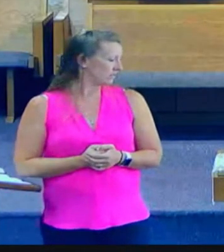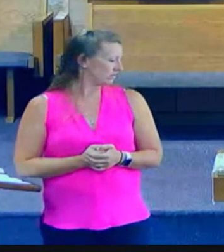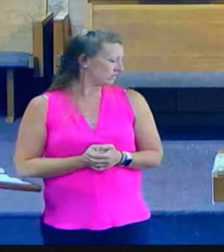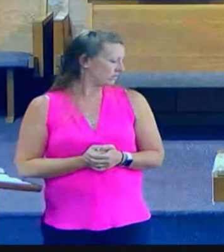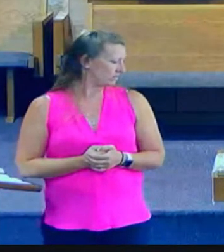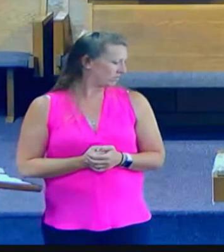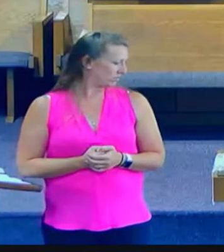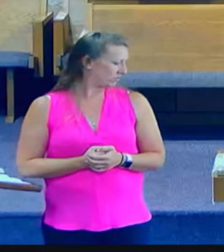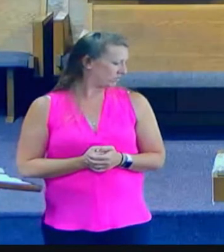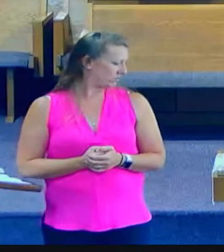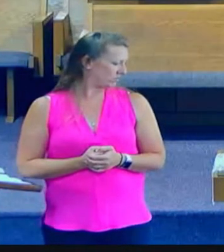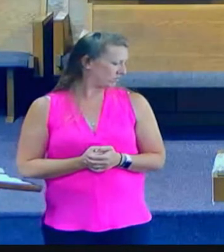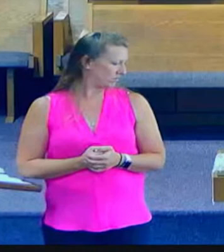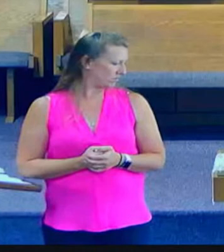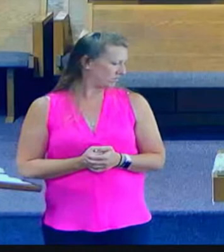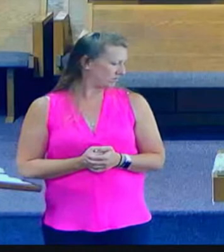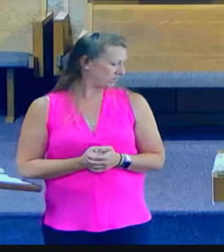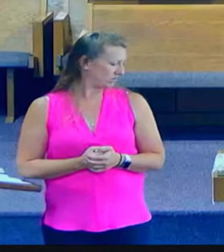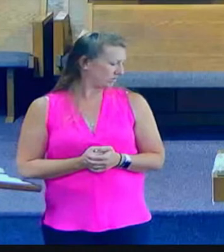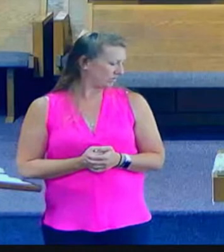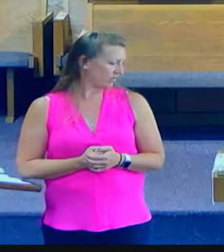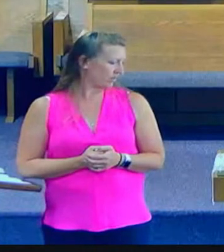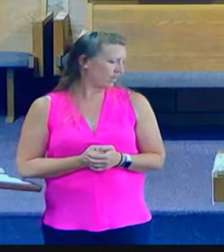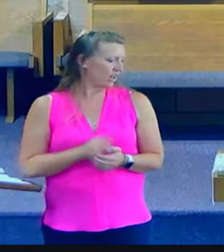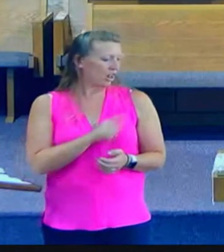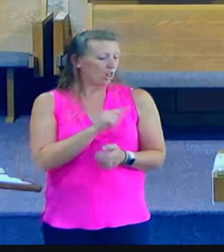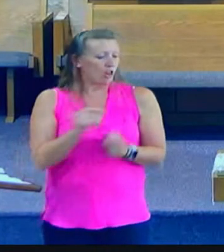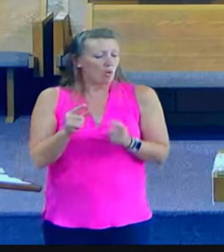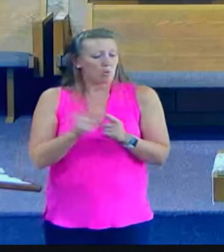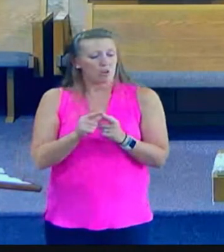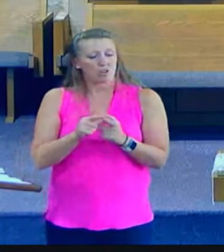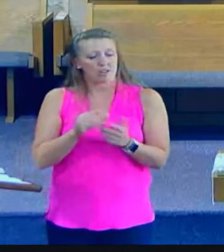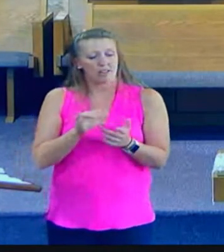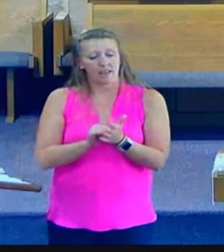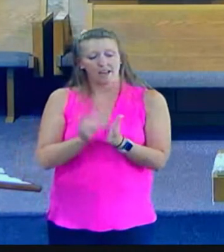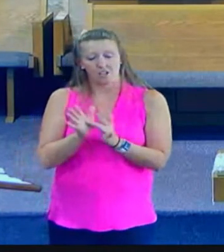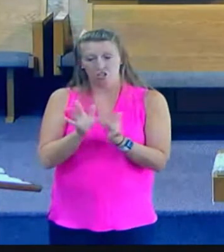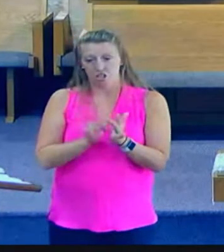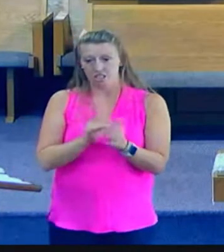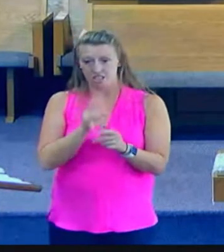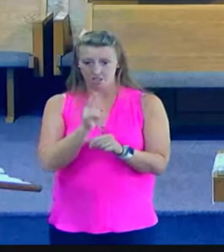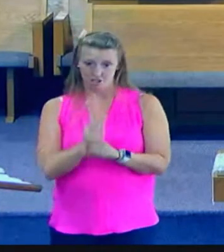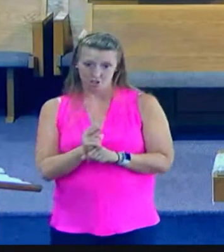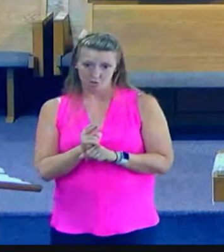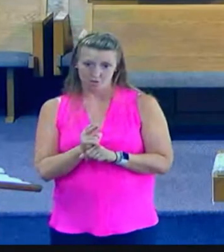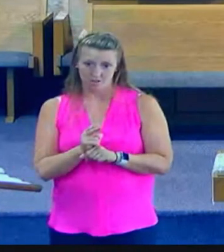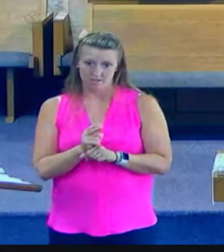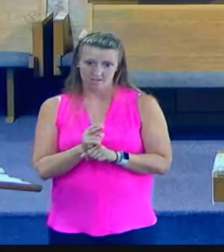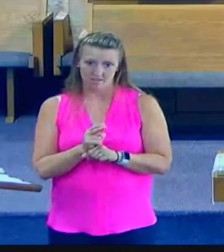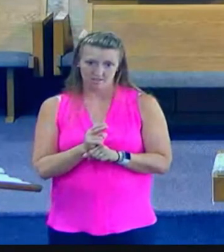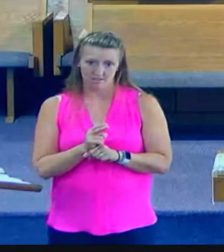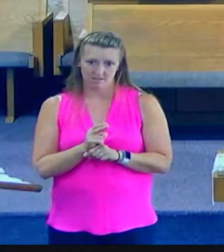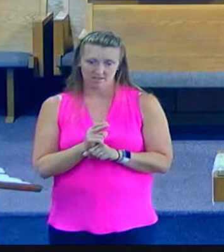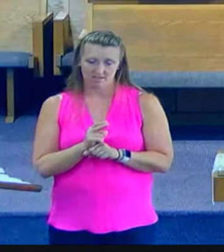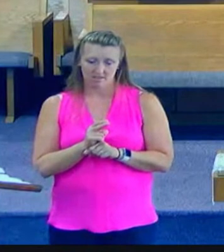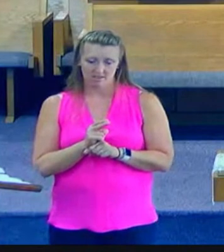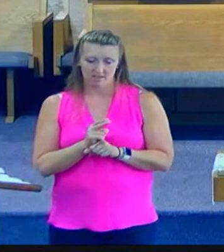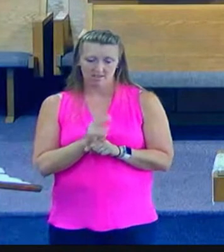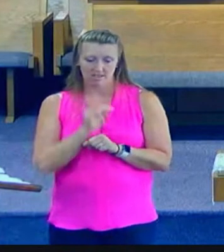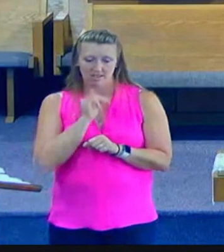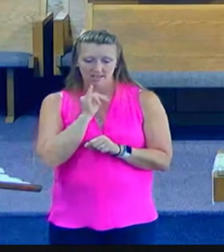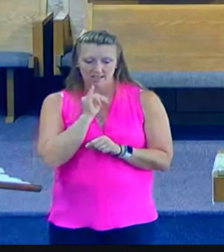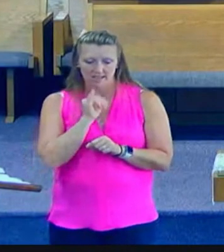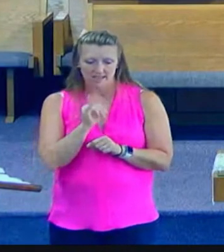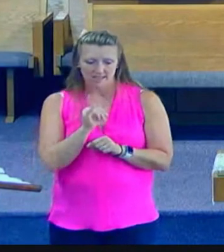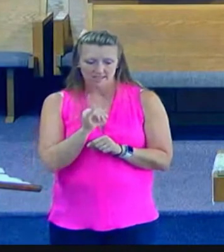into everlasting life and the wording used in the original text means life now and everlasting everlasting the